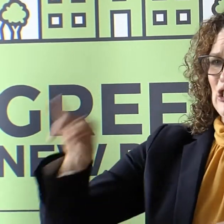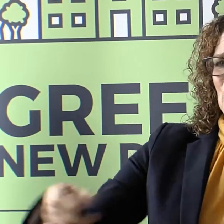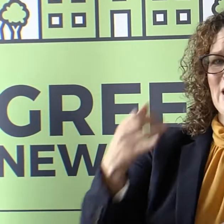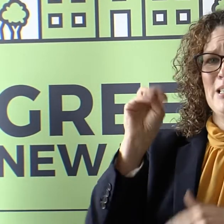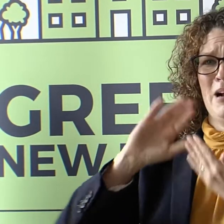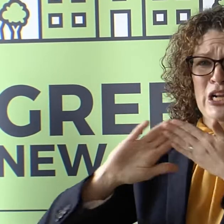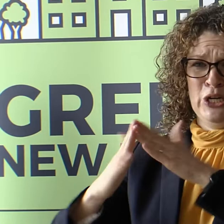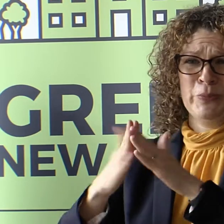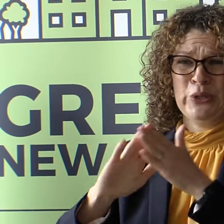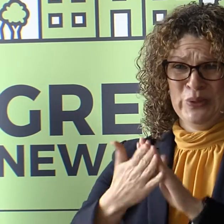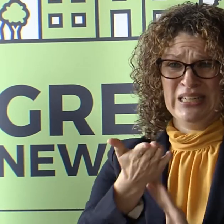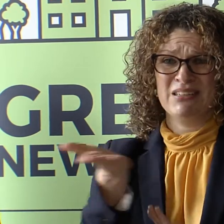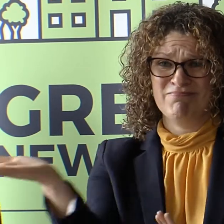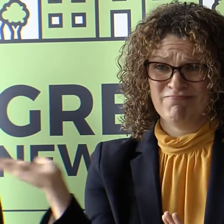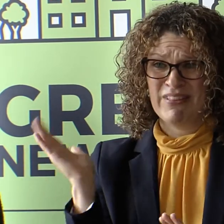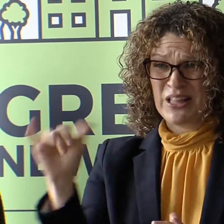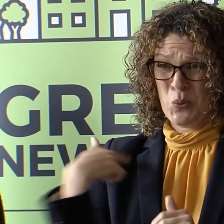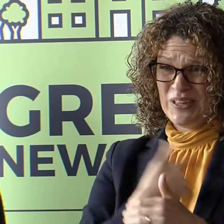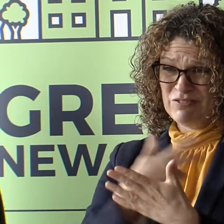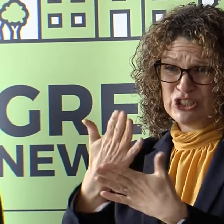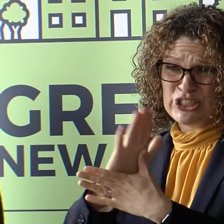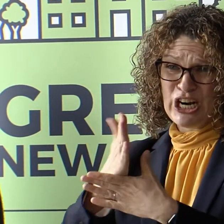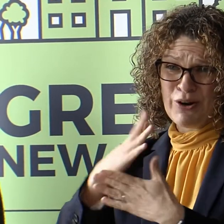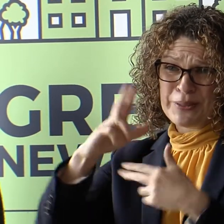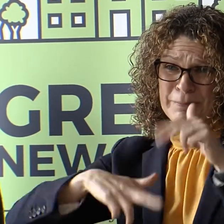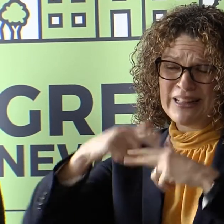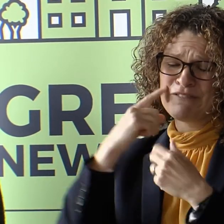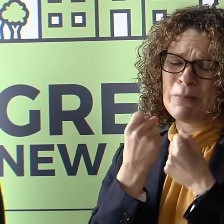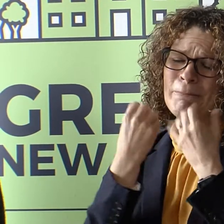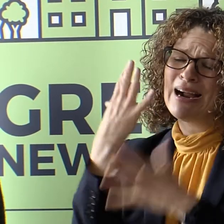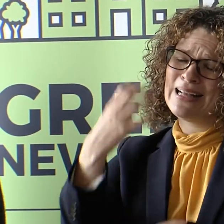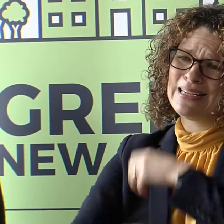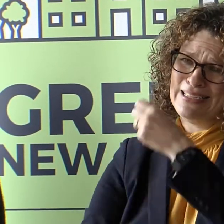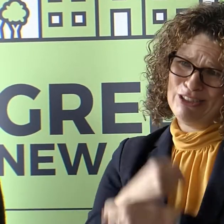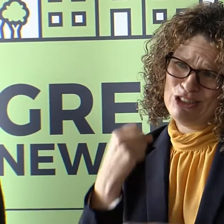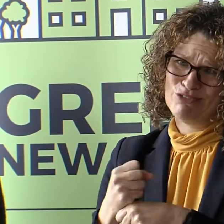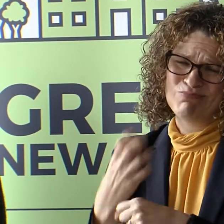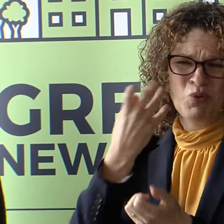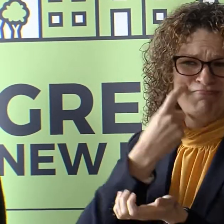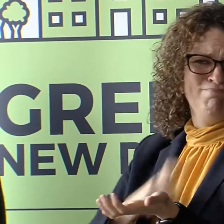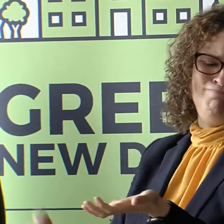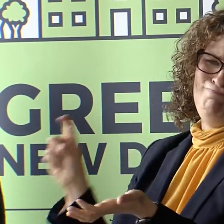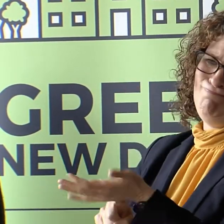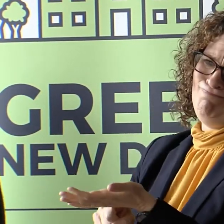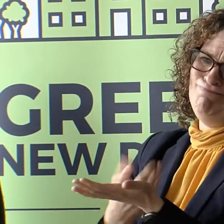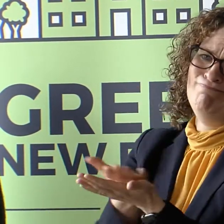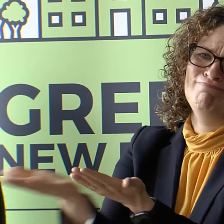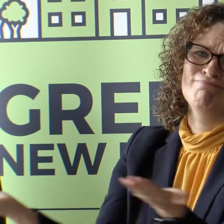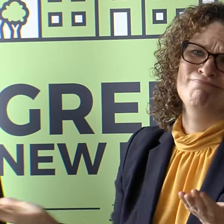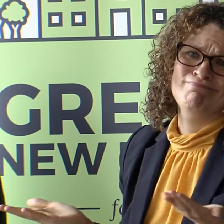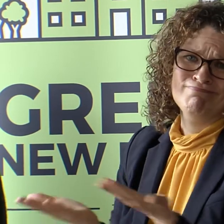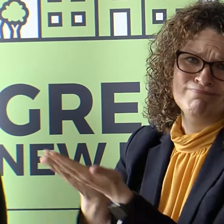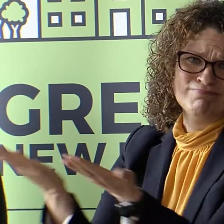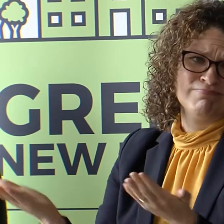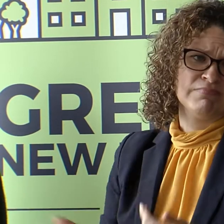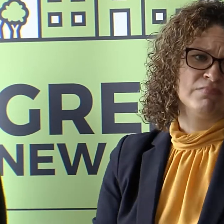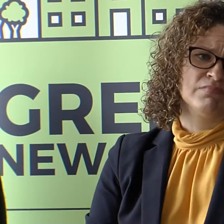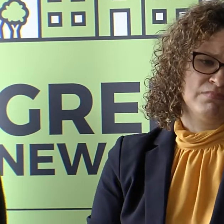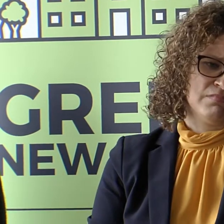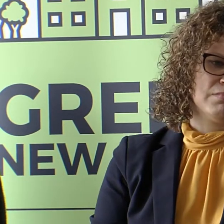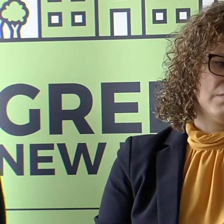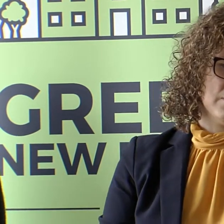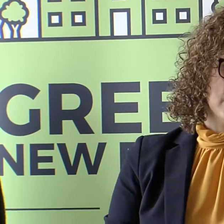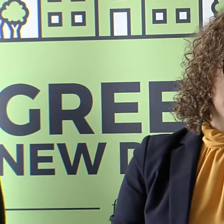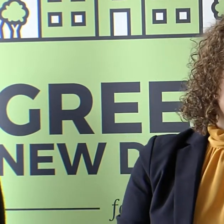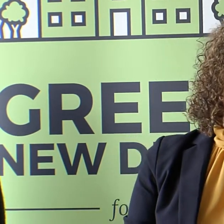Mann School and his community. We've shared this space for decades and it's been